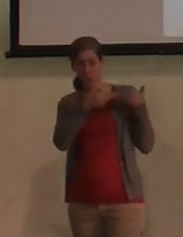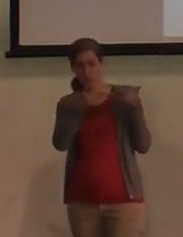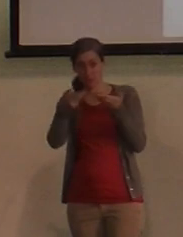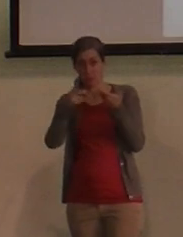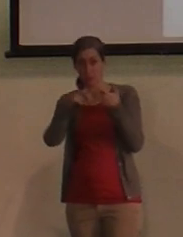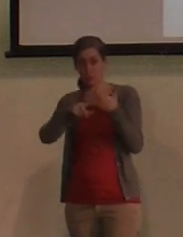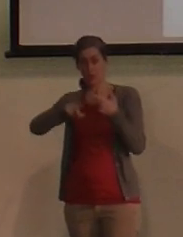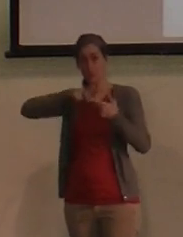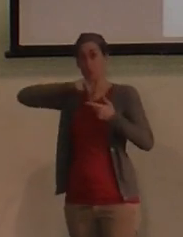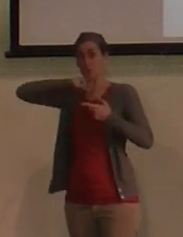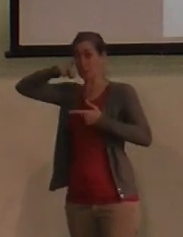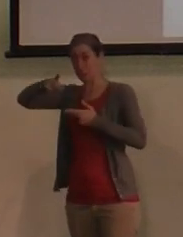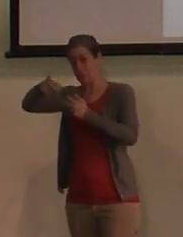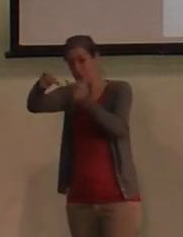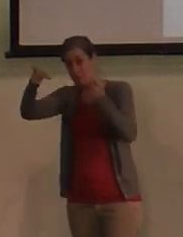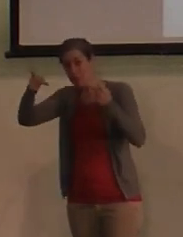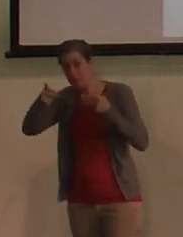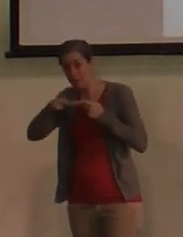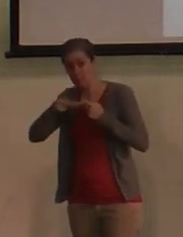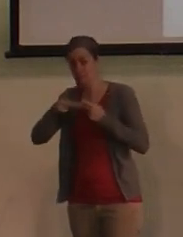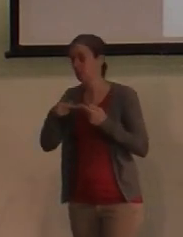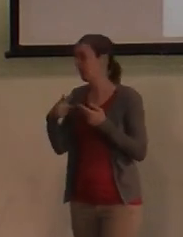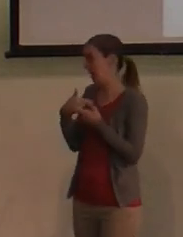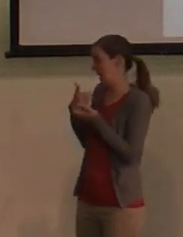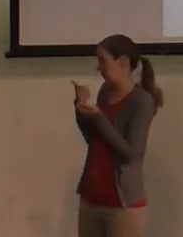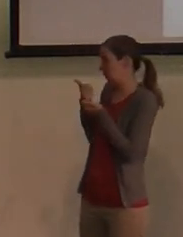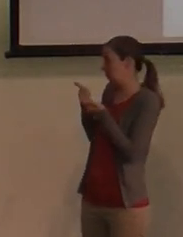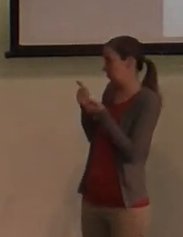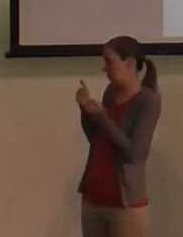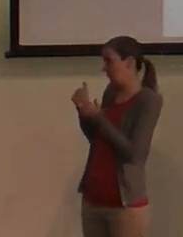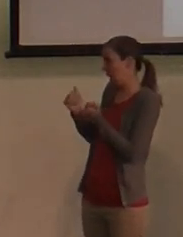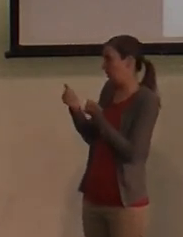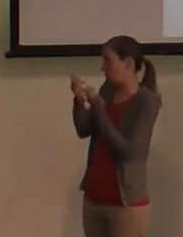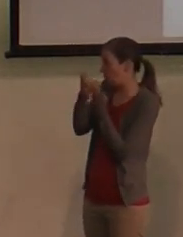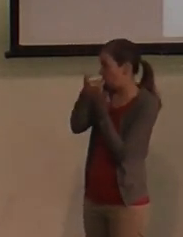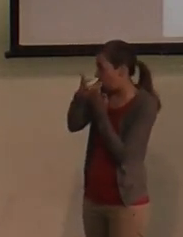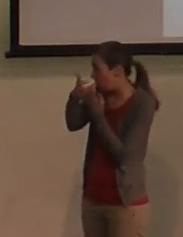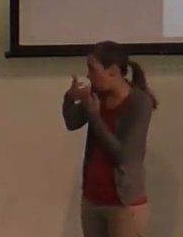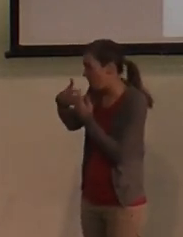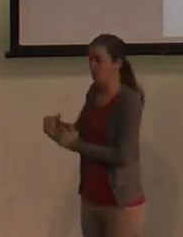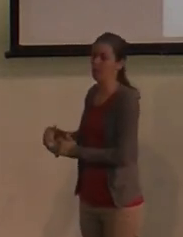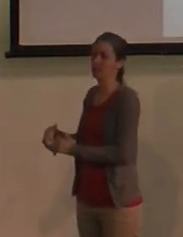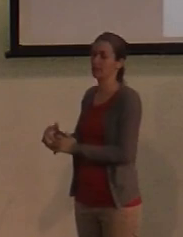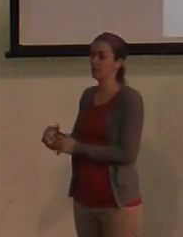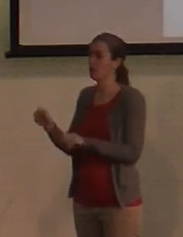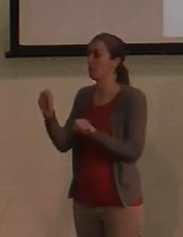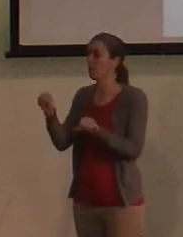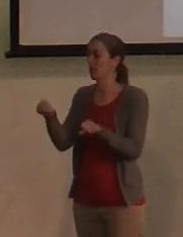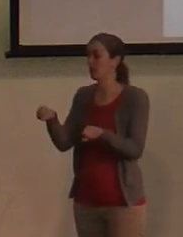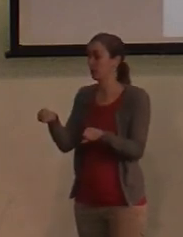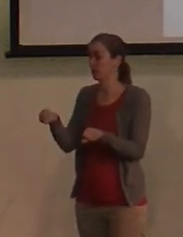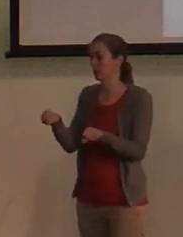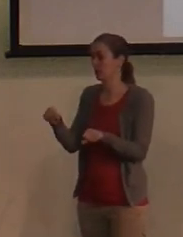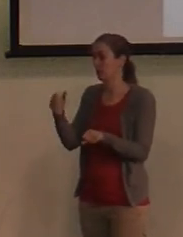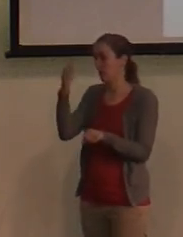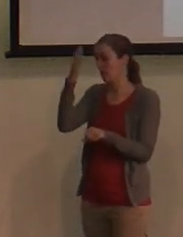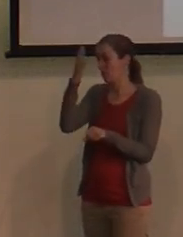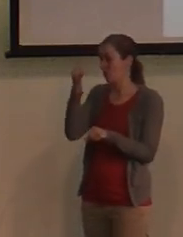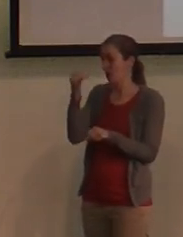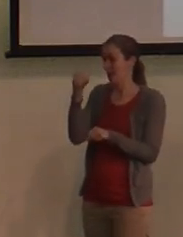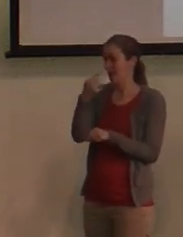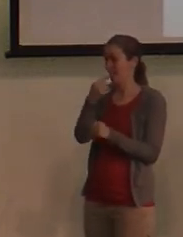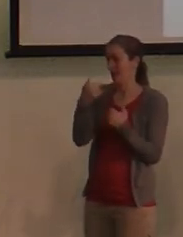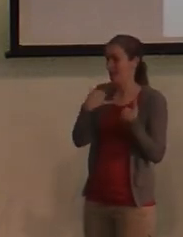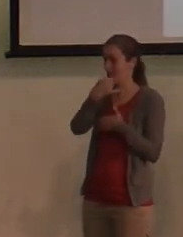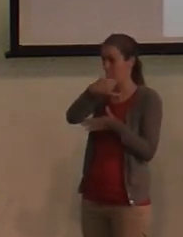think it really was? And he said, let me try to work that out. And he worked it in. But the reason why there's a border crossing there